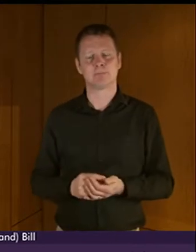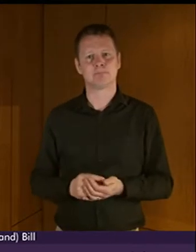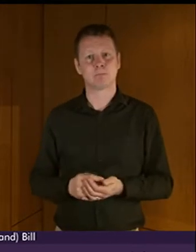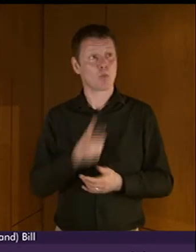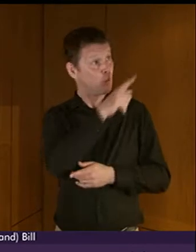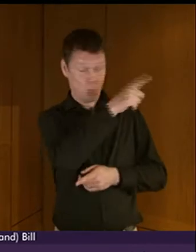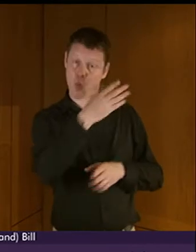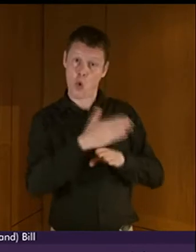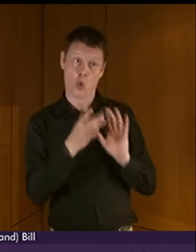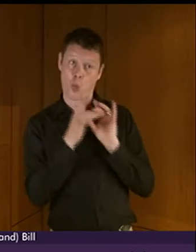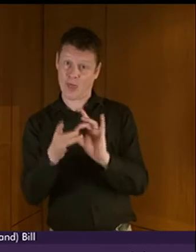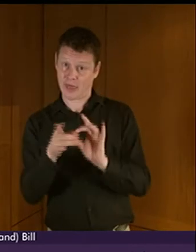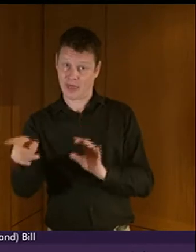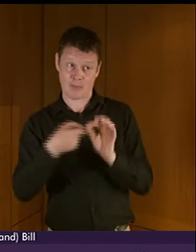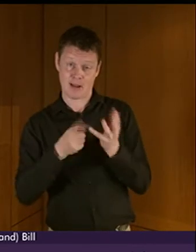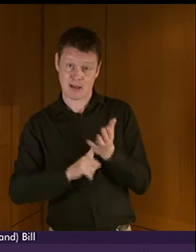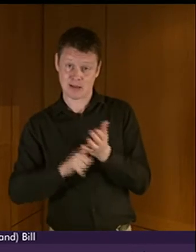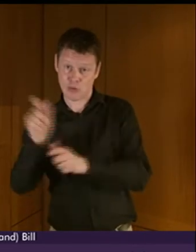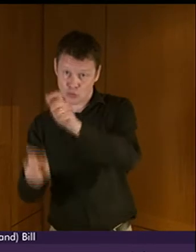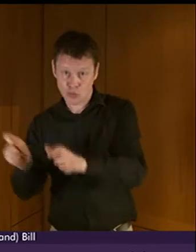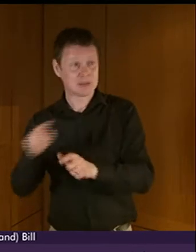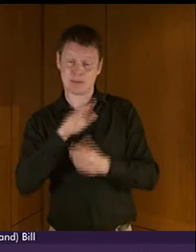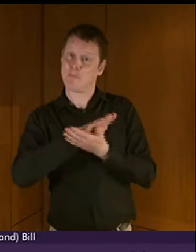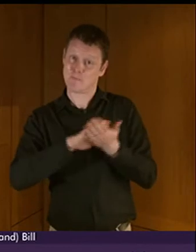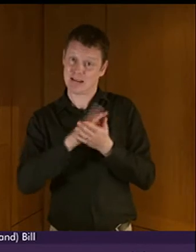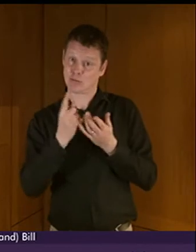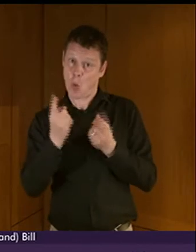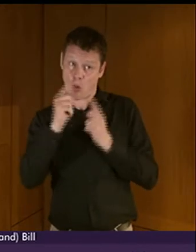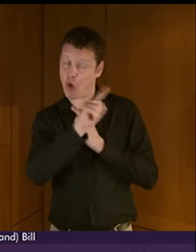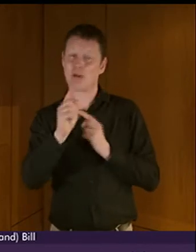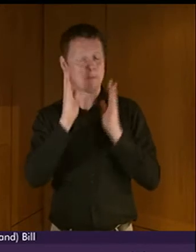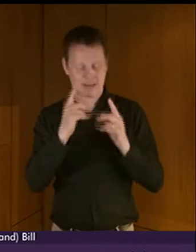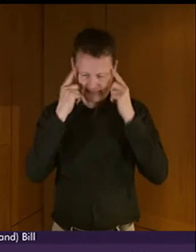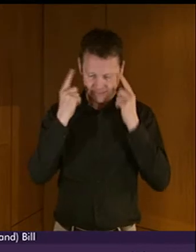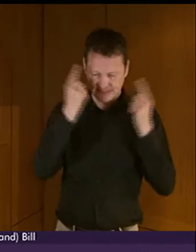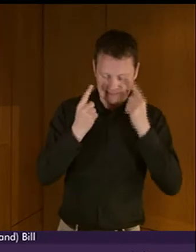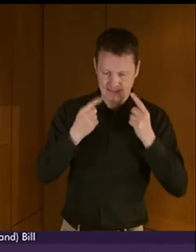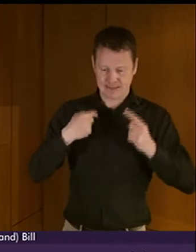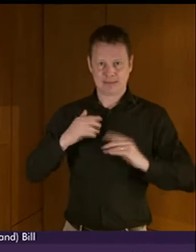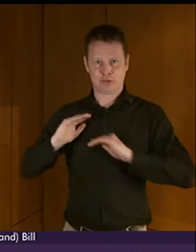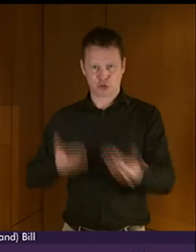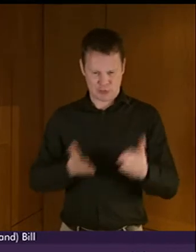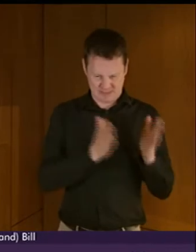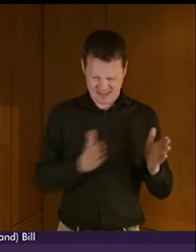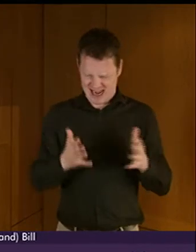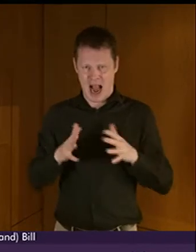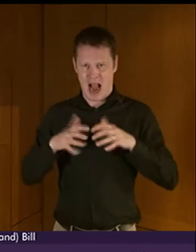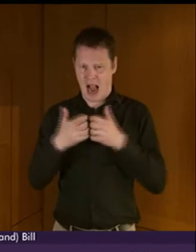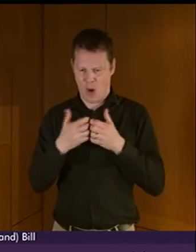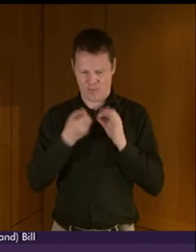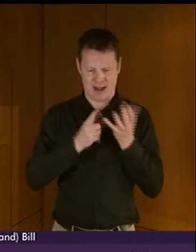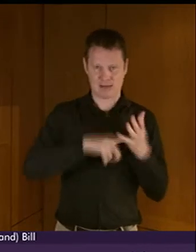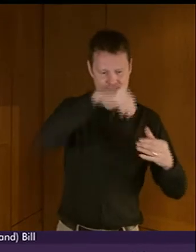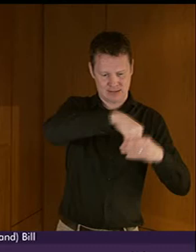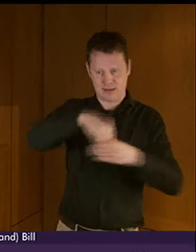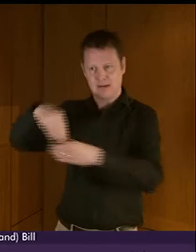users, government and public authorities will have to consider how they use BSL in the delivery of services and how they develop